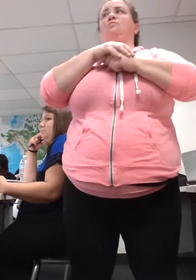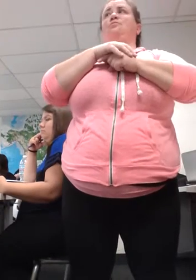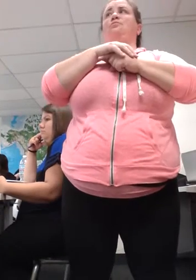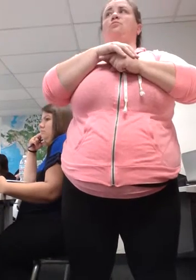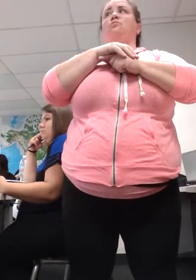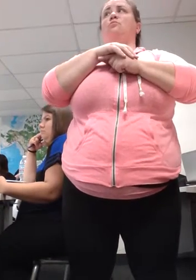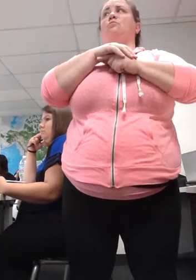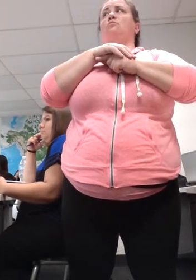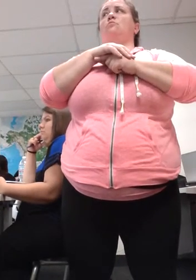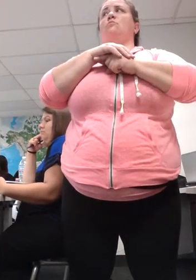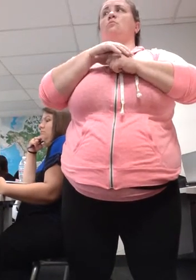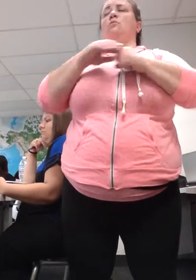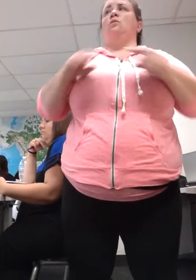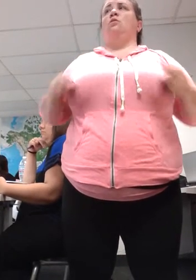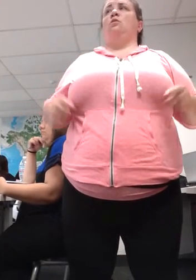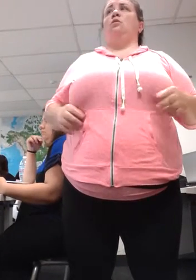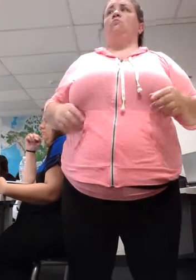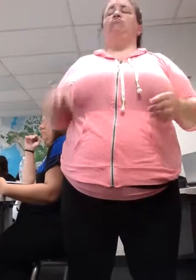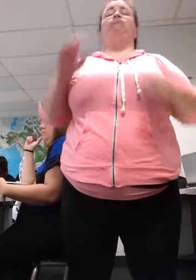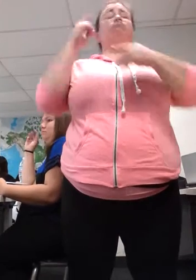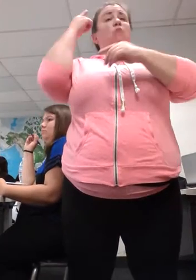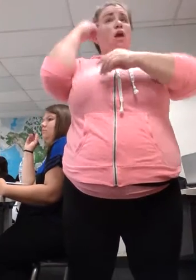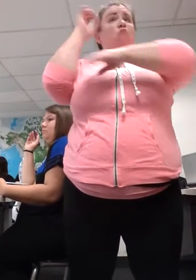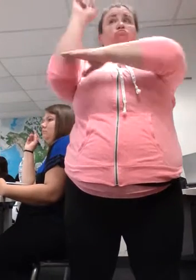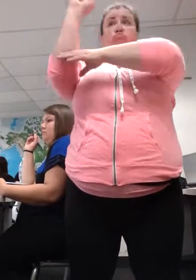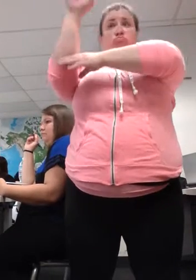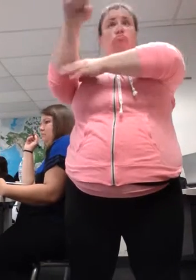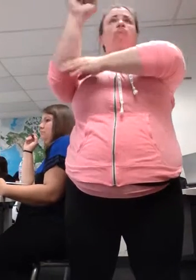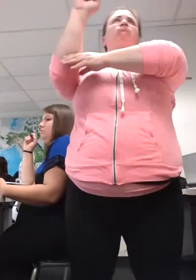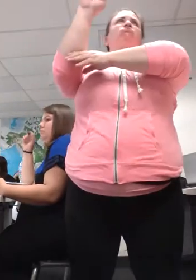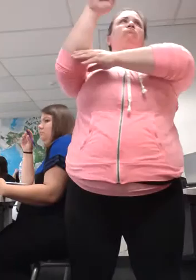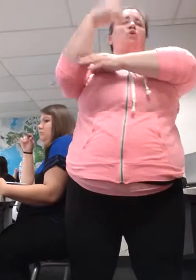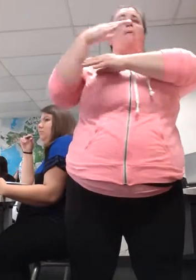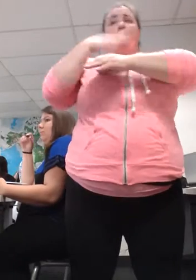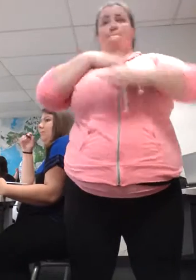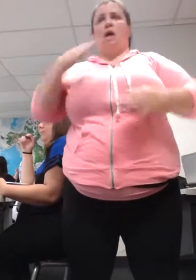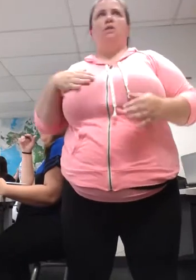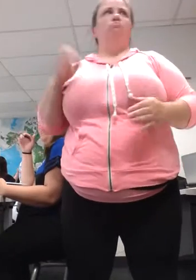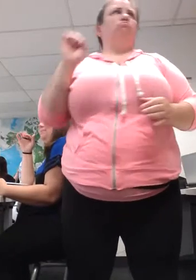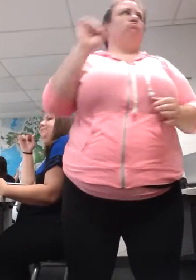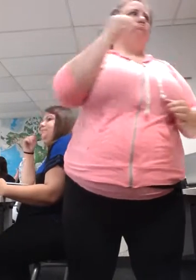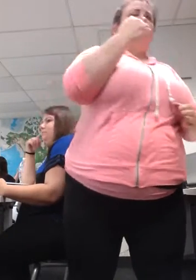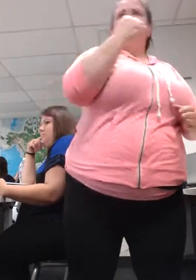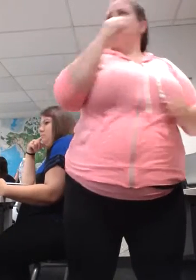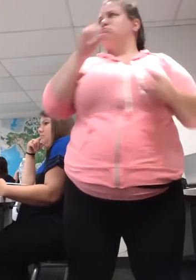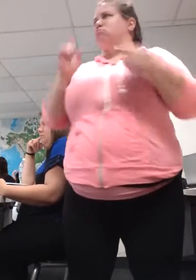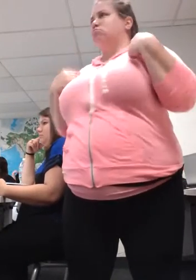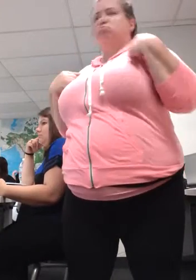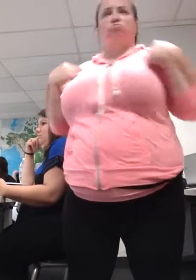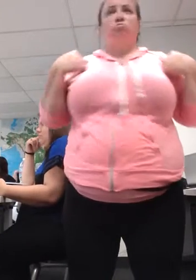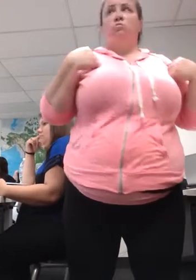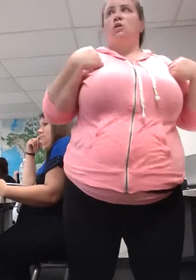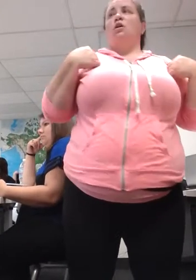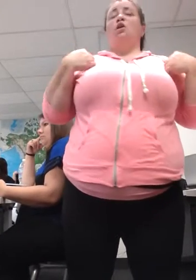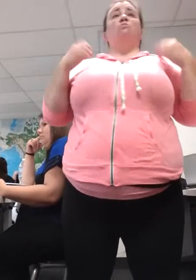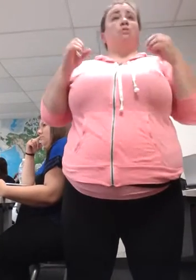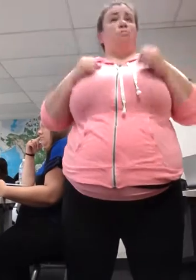work for that. Head nods. Body shifts. Okay? It has to be crisp and clear.